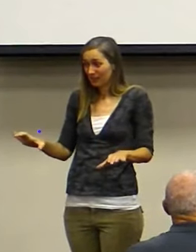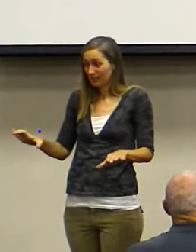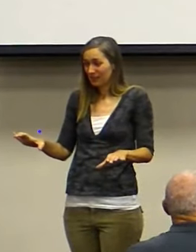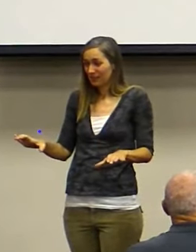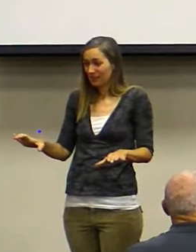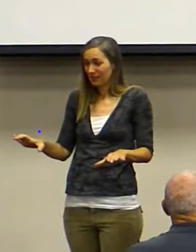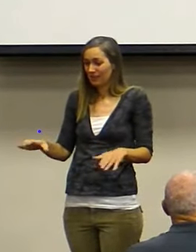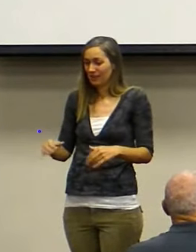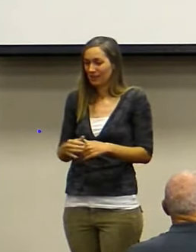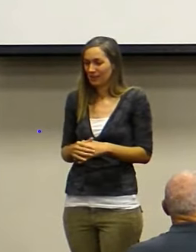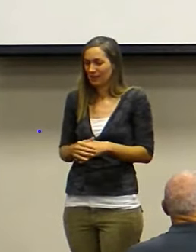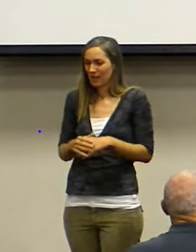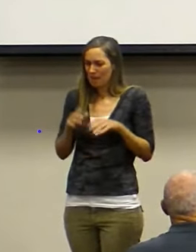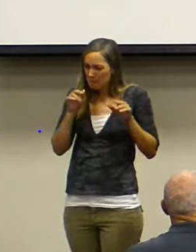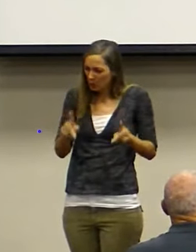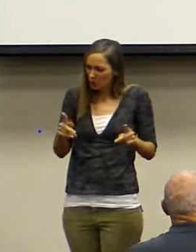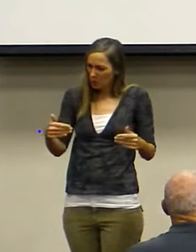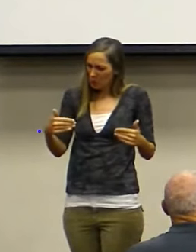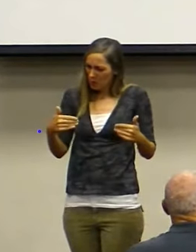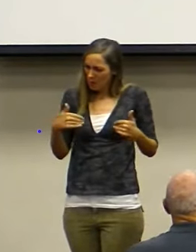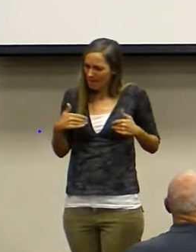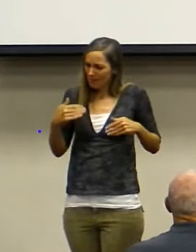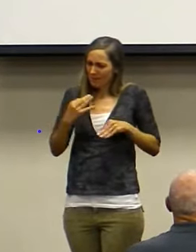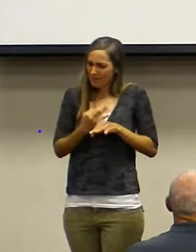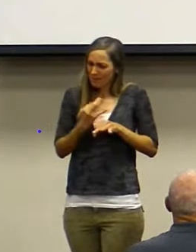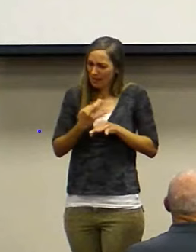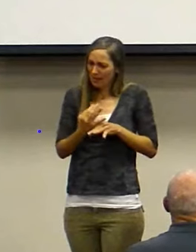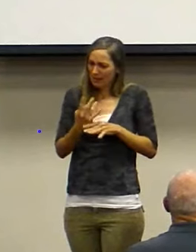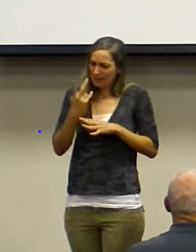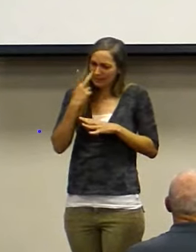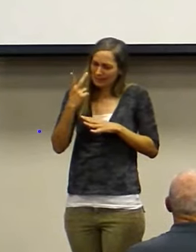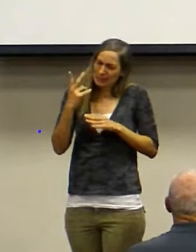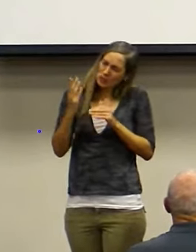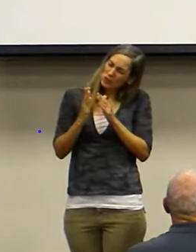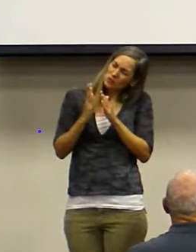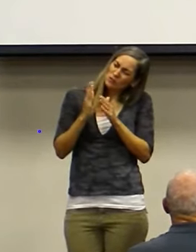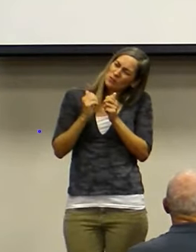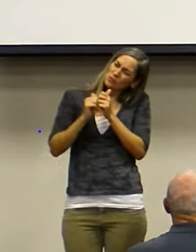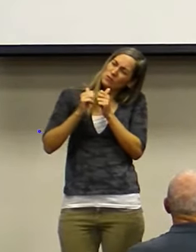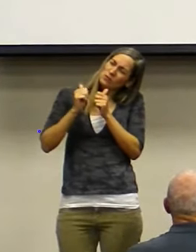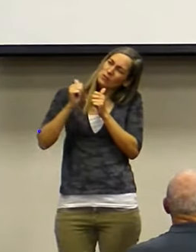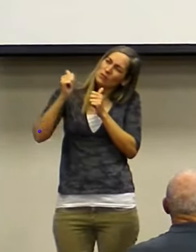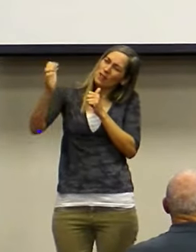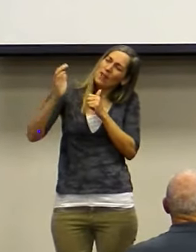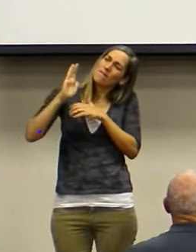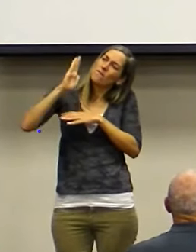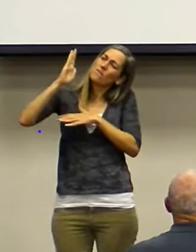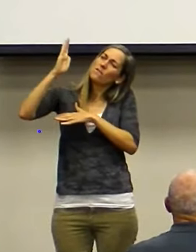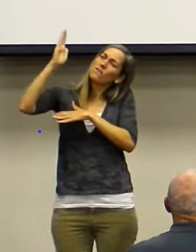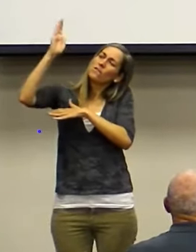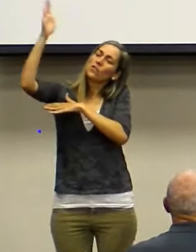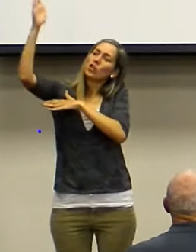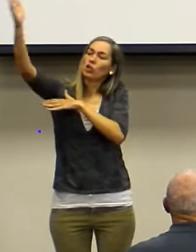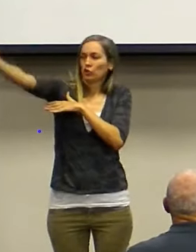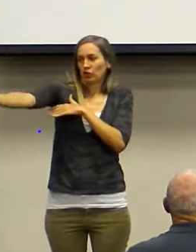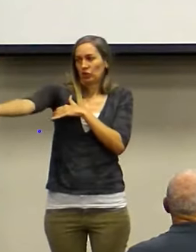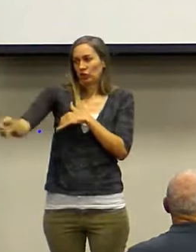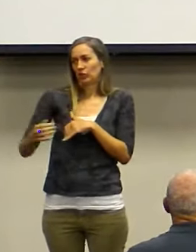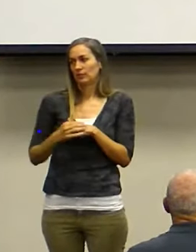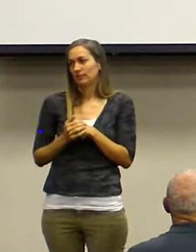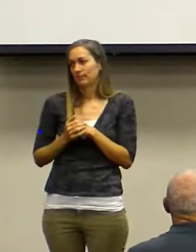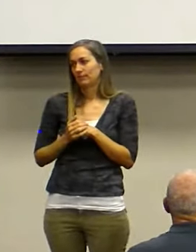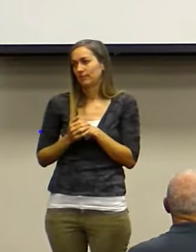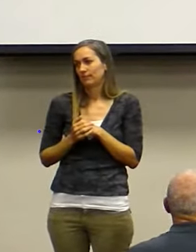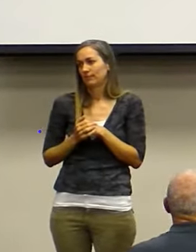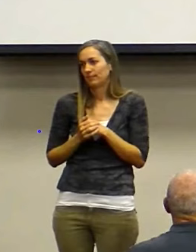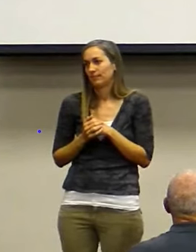Someone with faith sees way beyond everything else somebody else does. Look, I